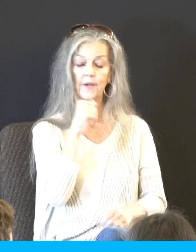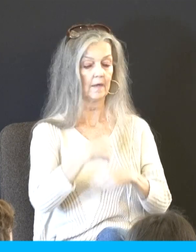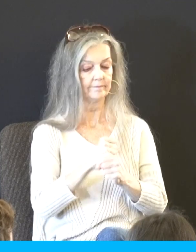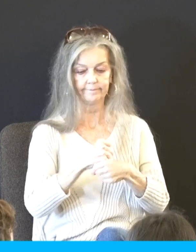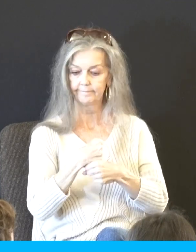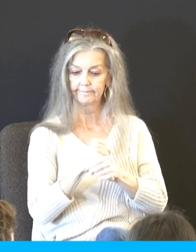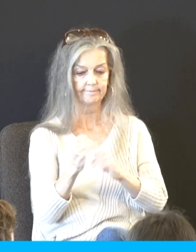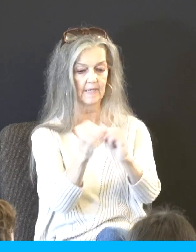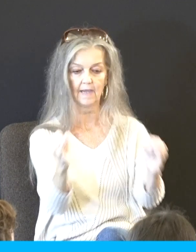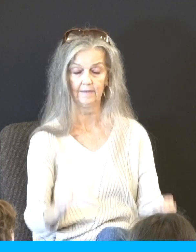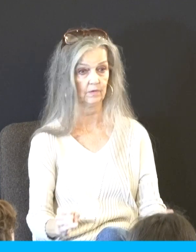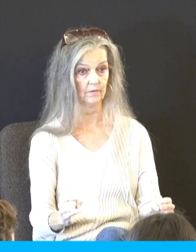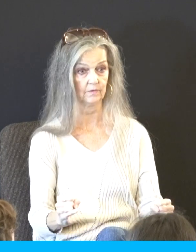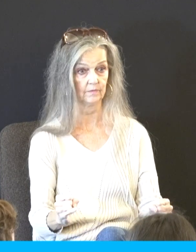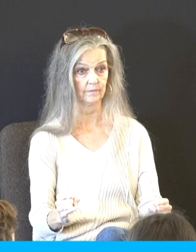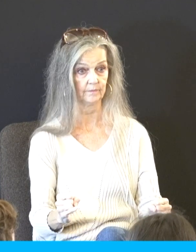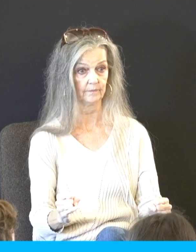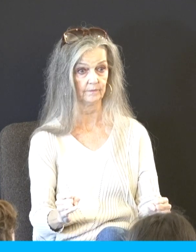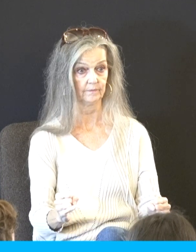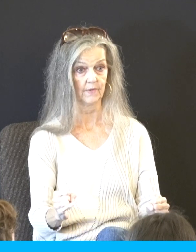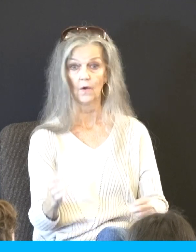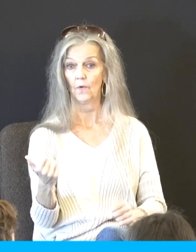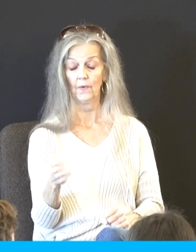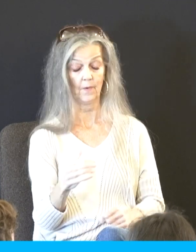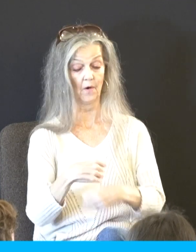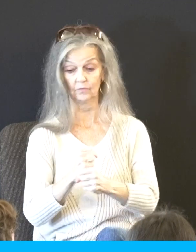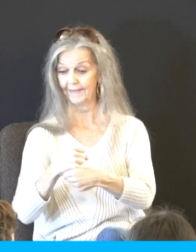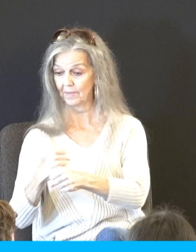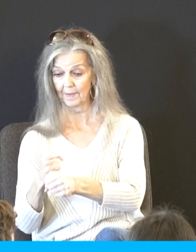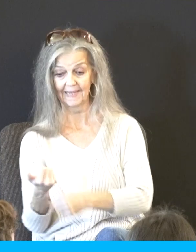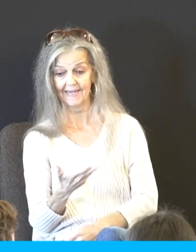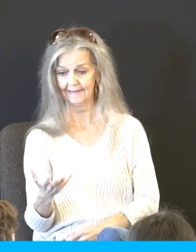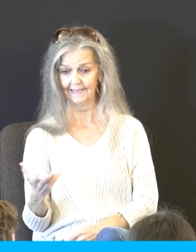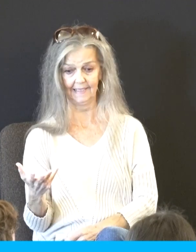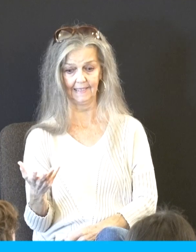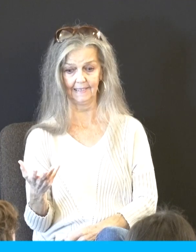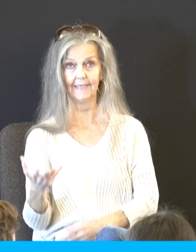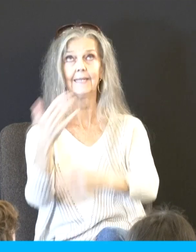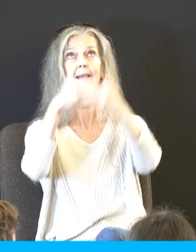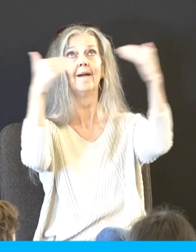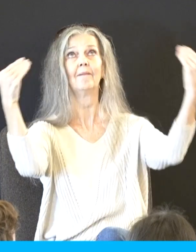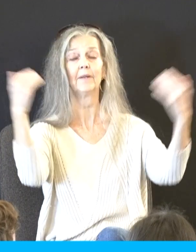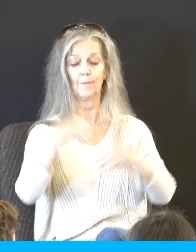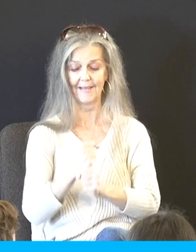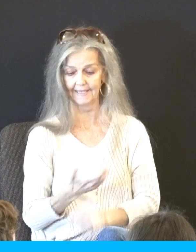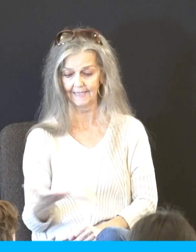graven or carved image, or any likeness of anything that's in heaven above, or that's in the earth beneath,